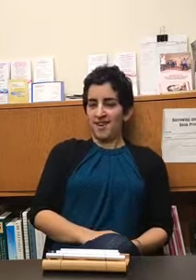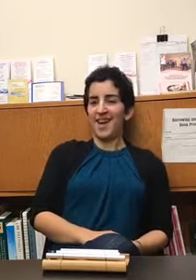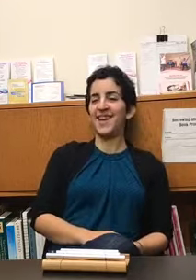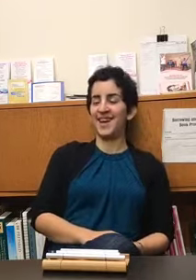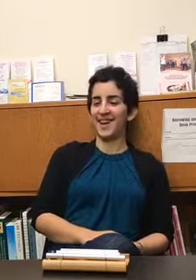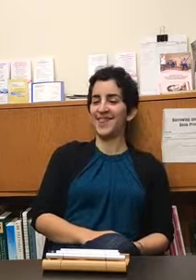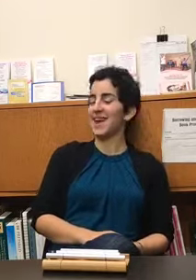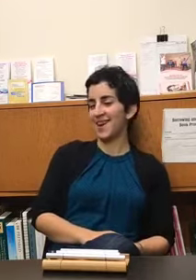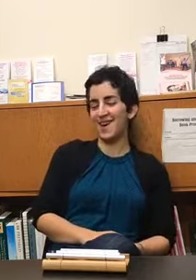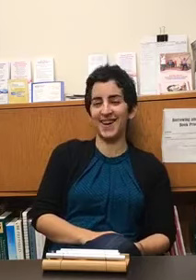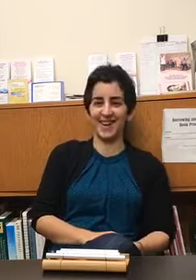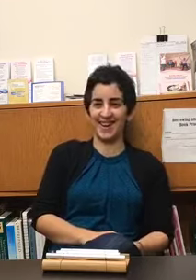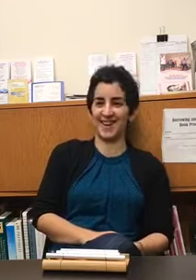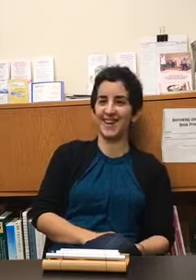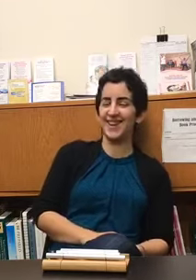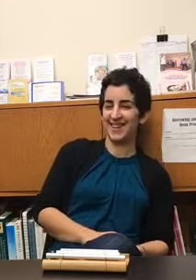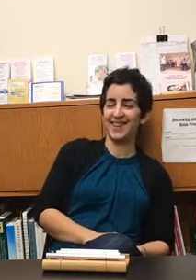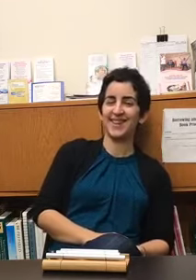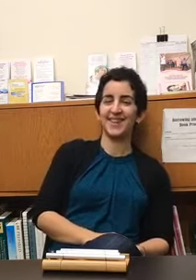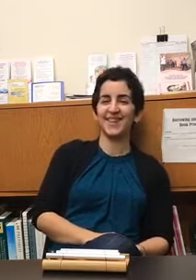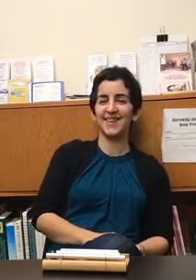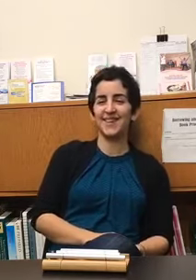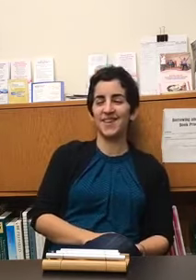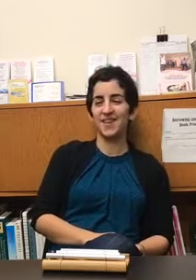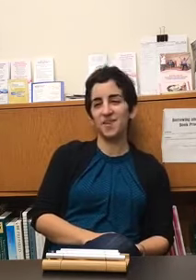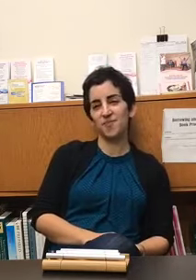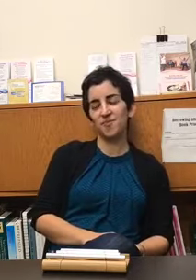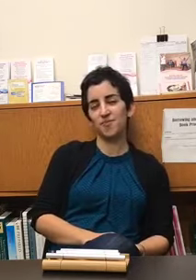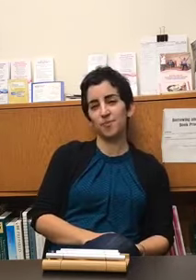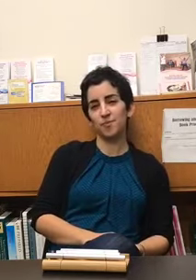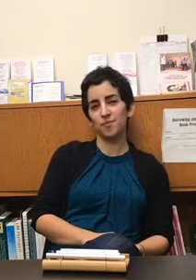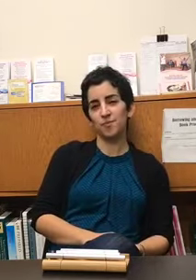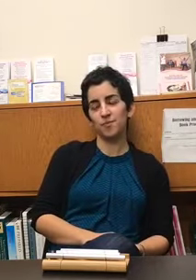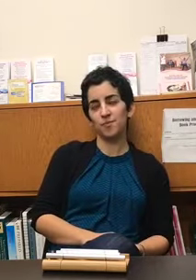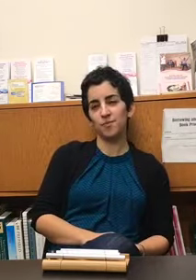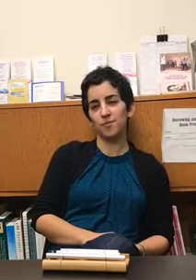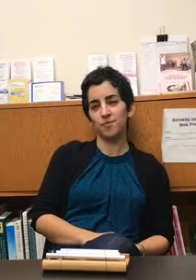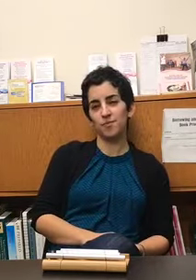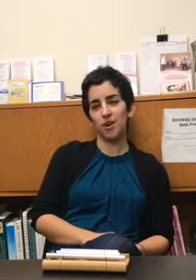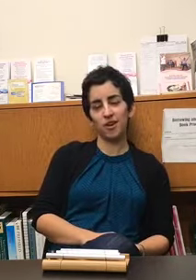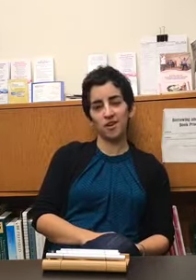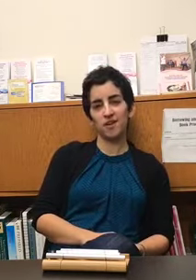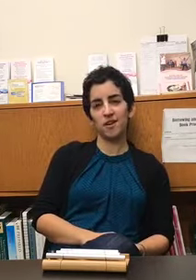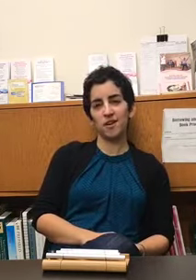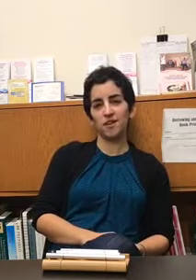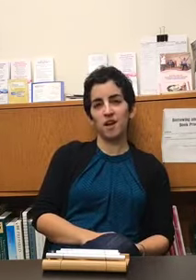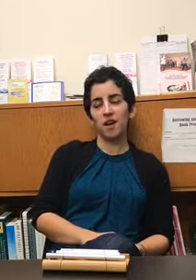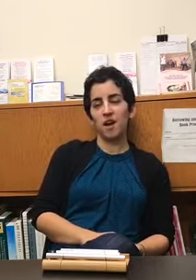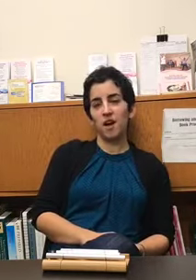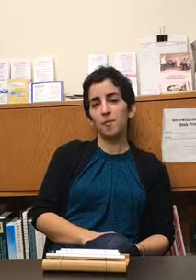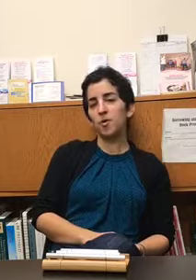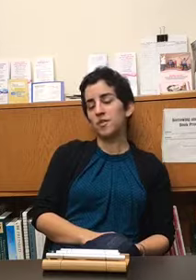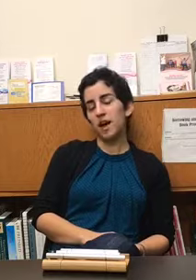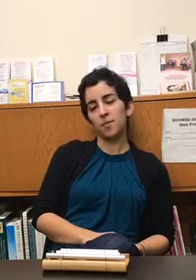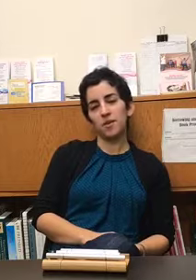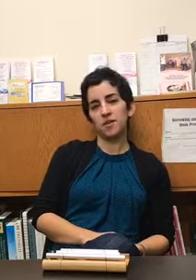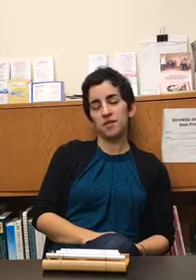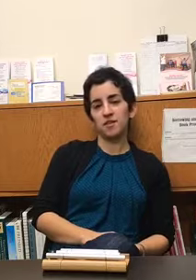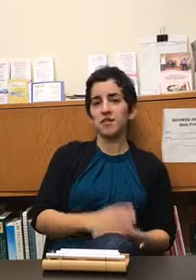thank you i don't think i missed any questions okay great i'm always happy to to